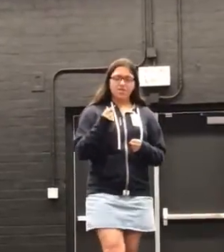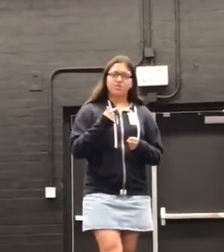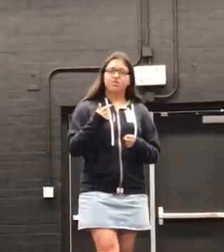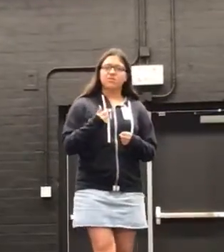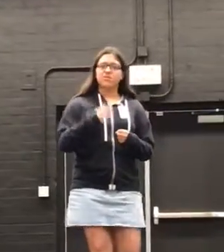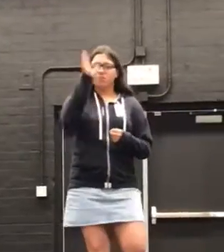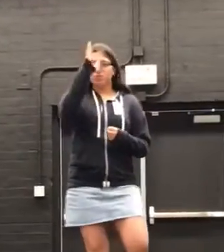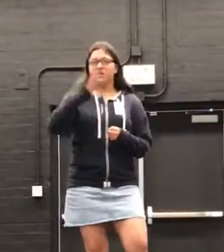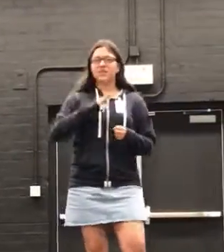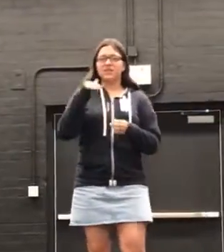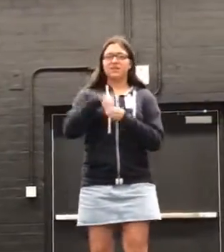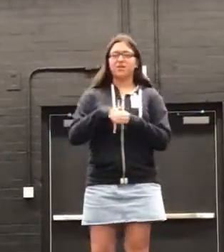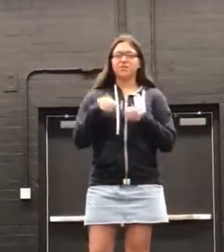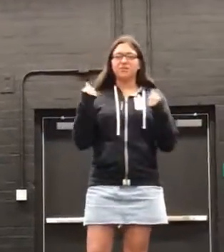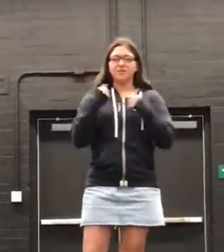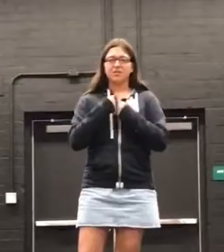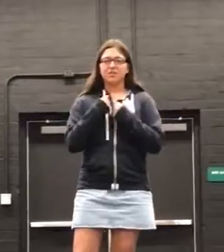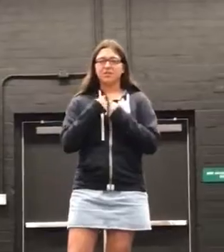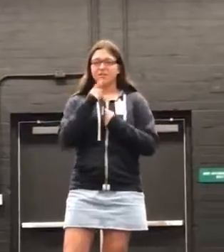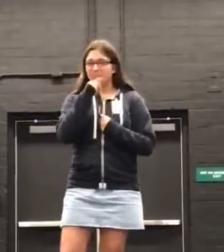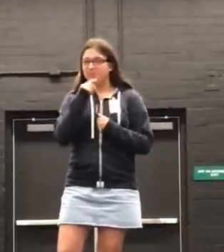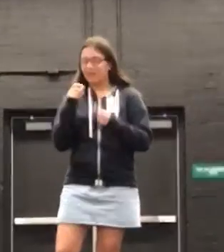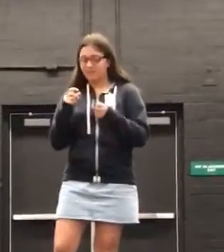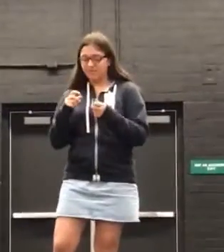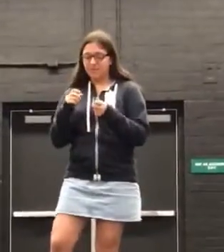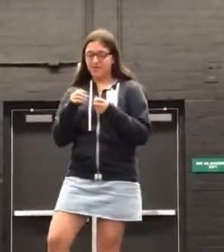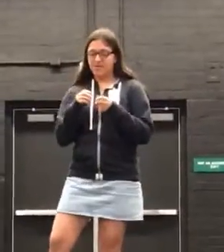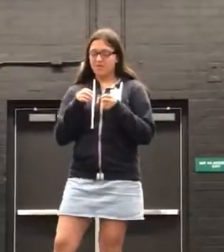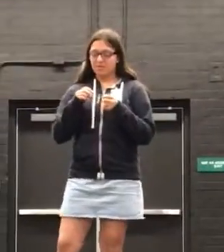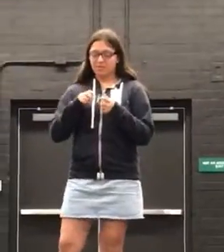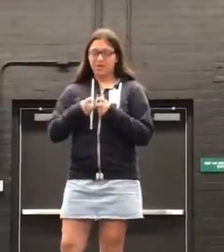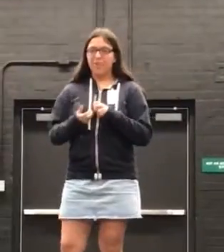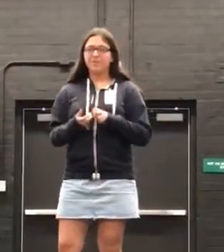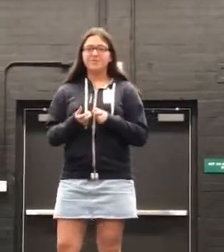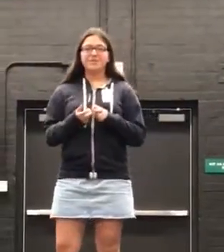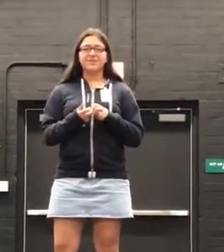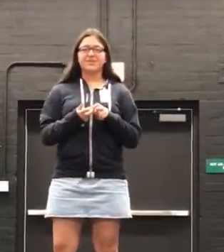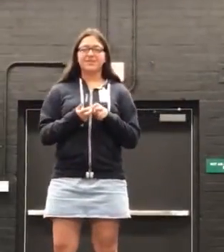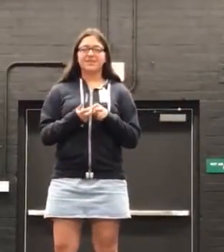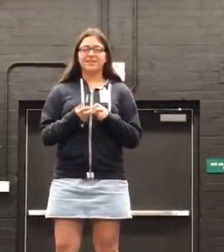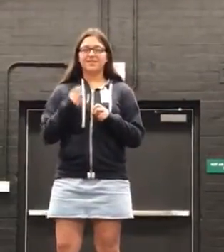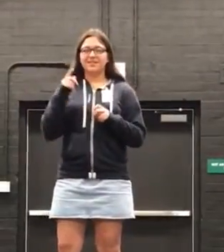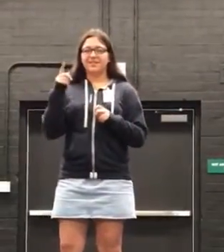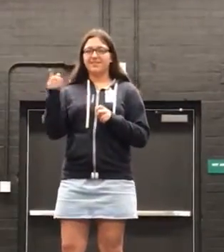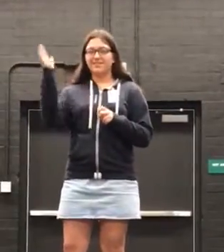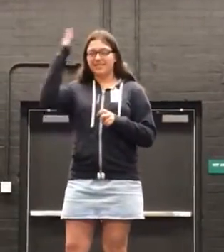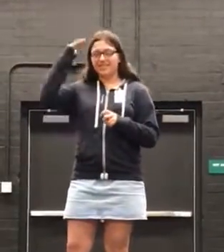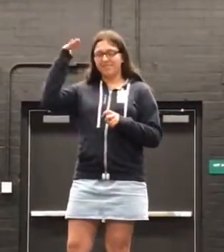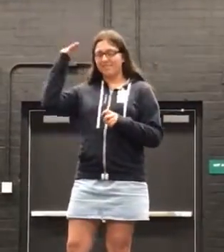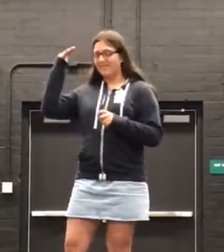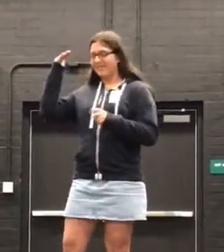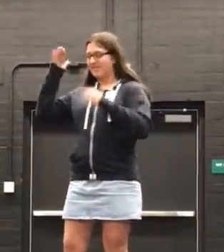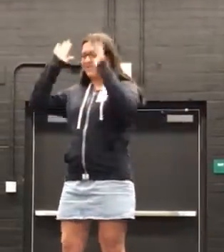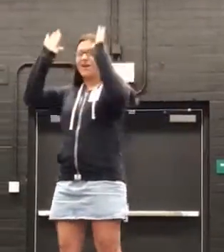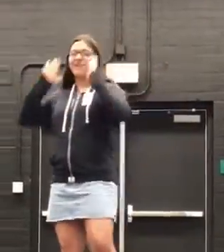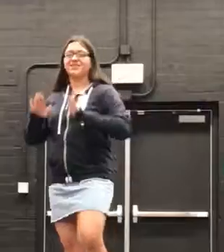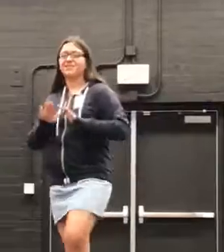The woman in the coat who solved problems, she seemed so awesome,